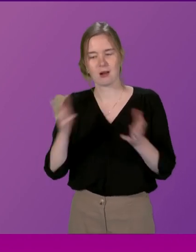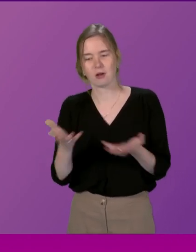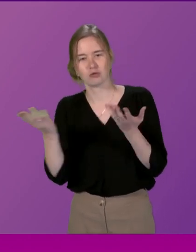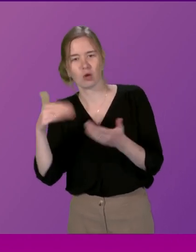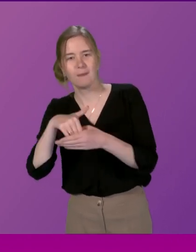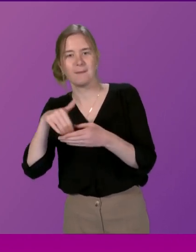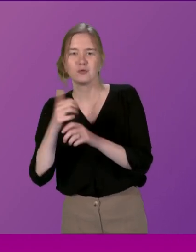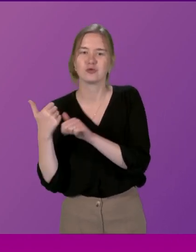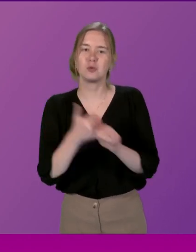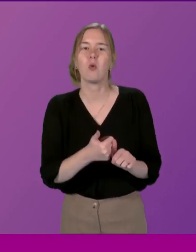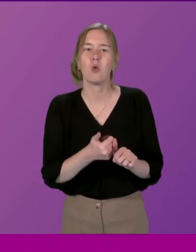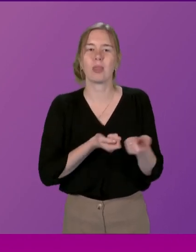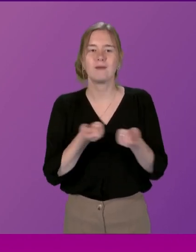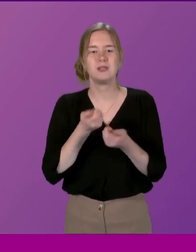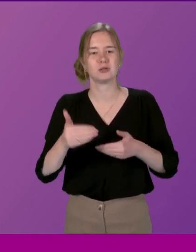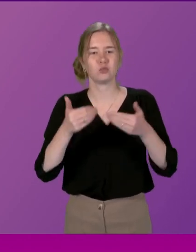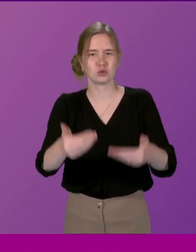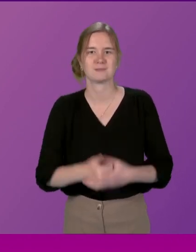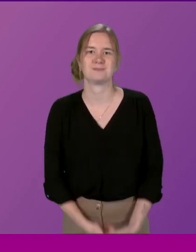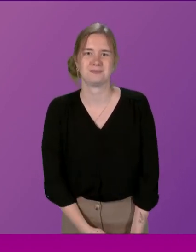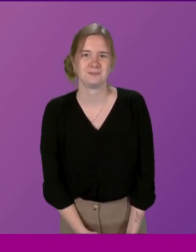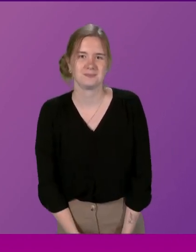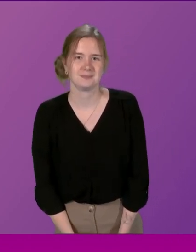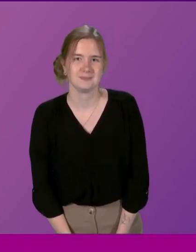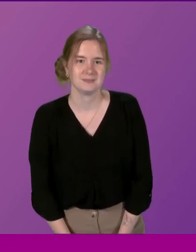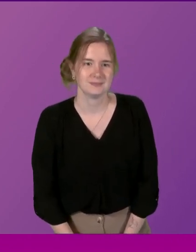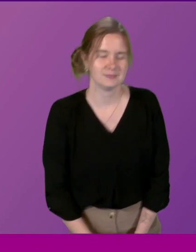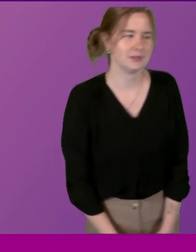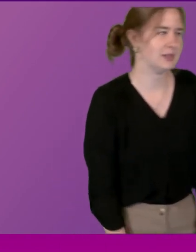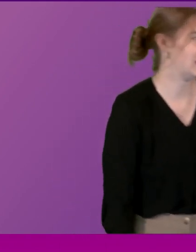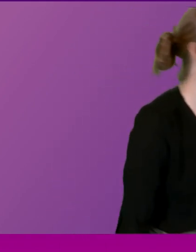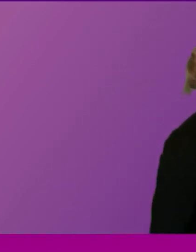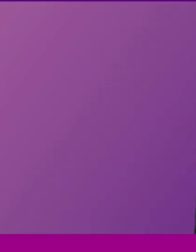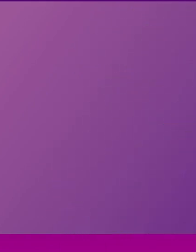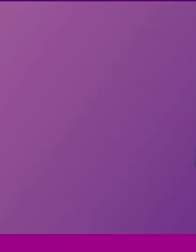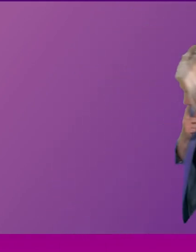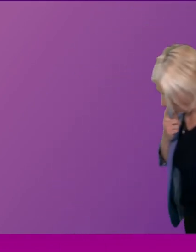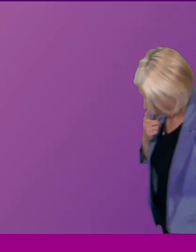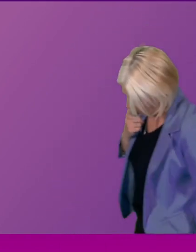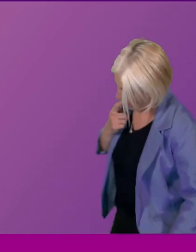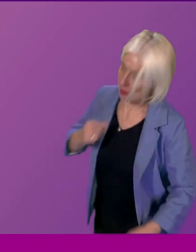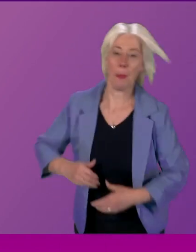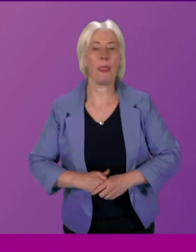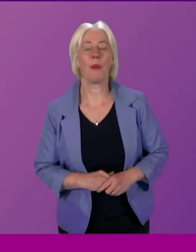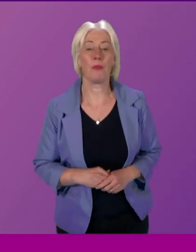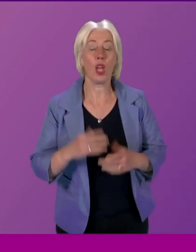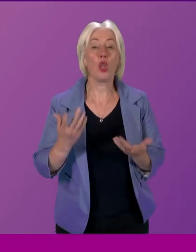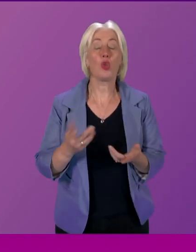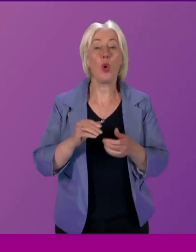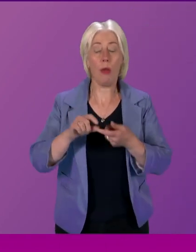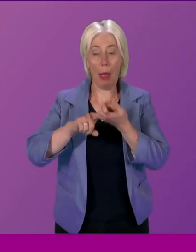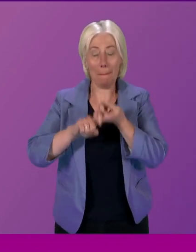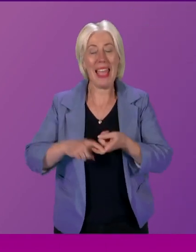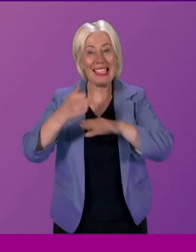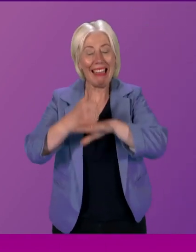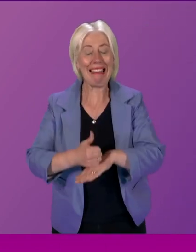all members to support the convener's motion Thank you That concludes the debate on embedding public participation